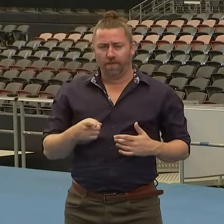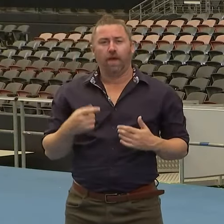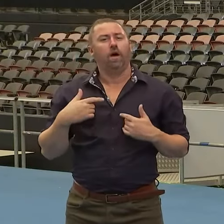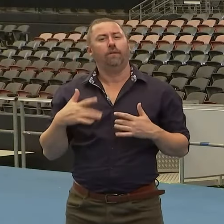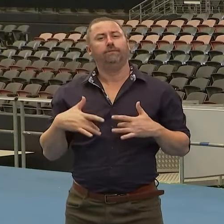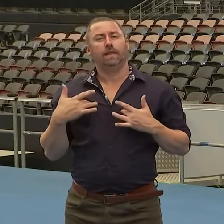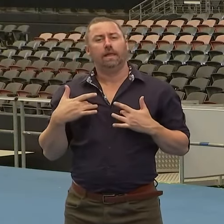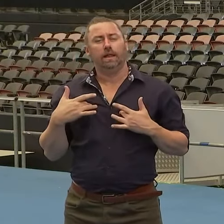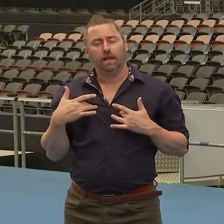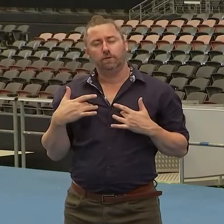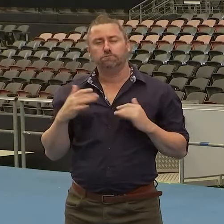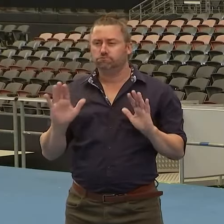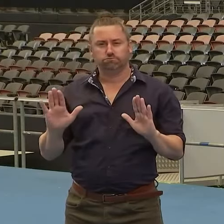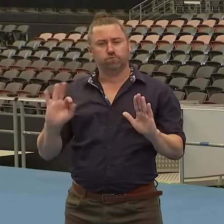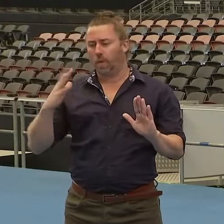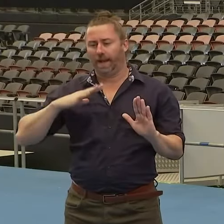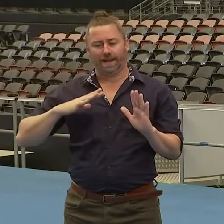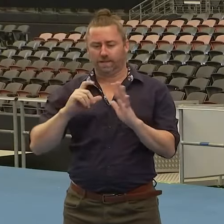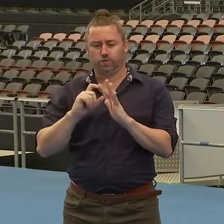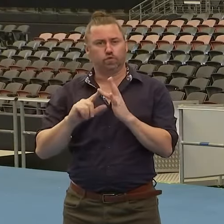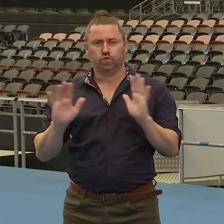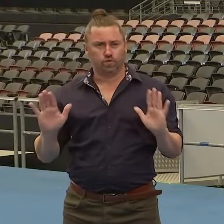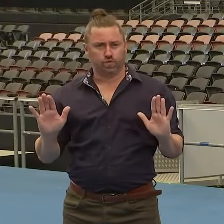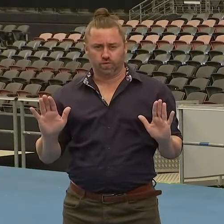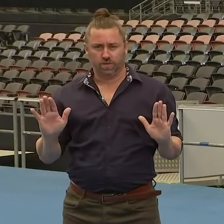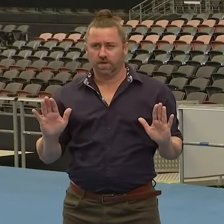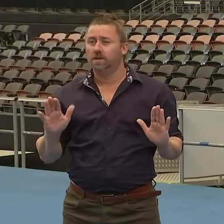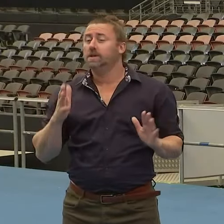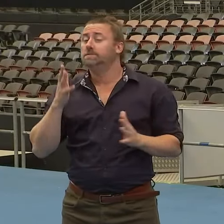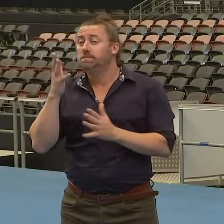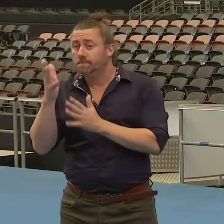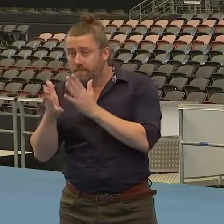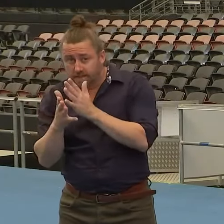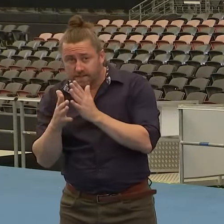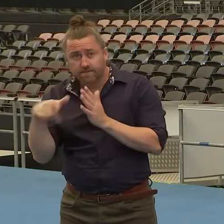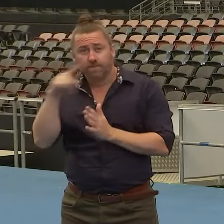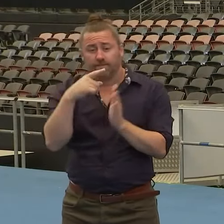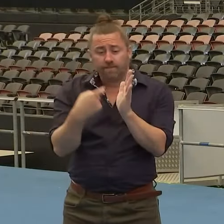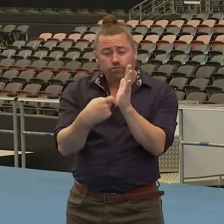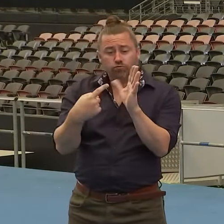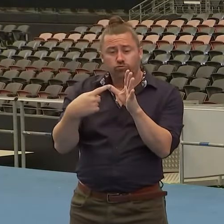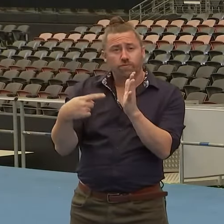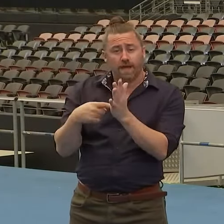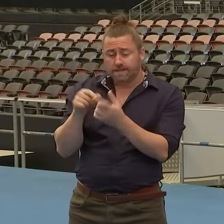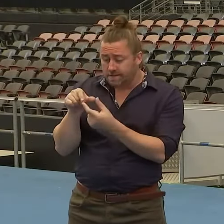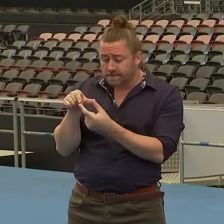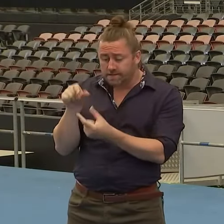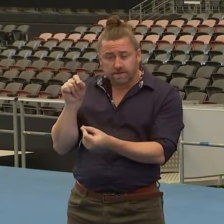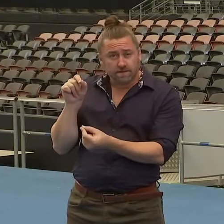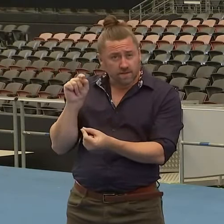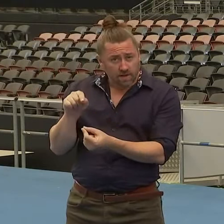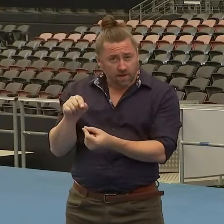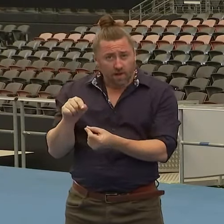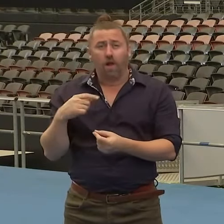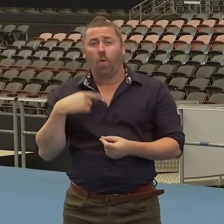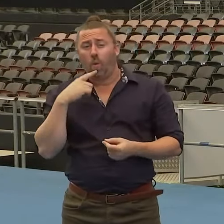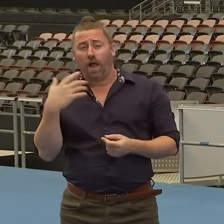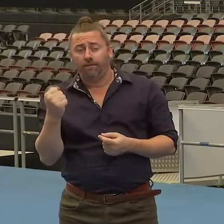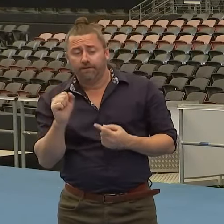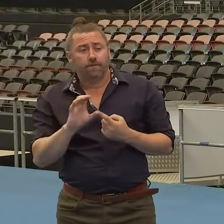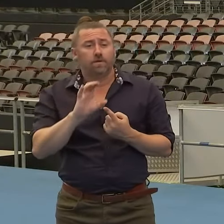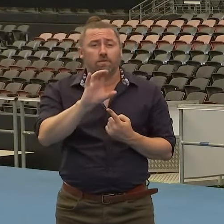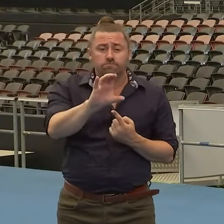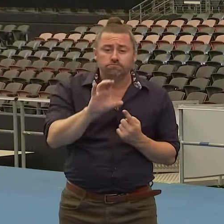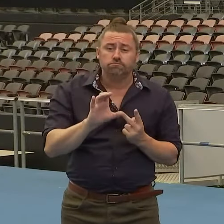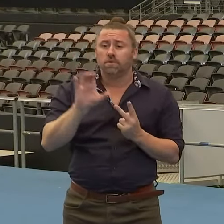good middle point. Now what that middle point means is that in relation to the rats, we will make a number of them available to